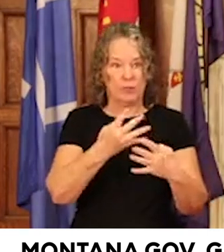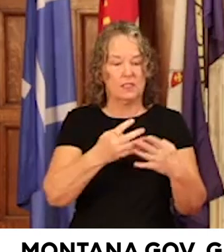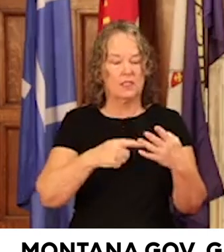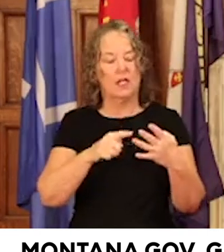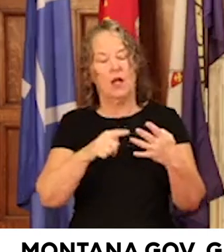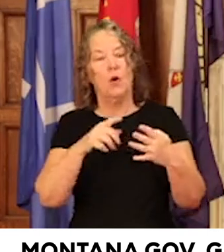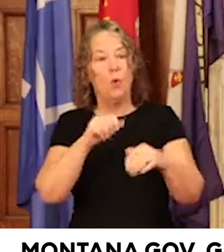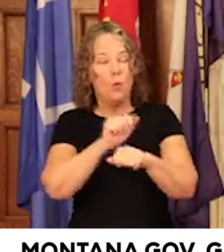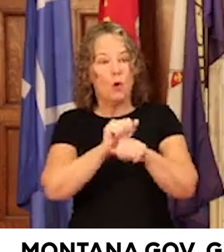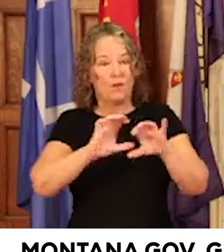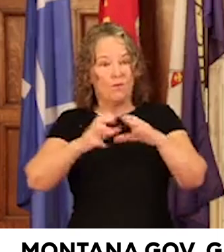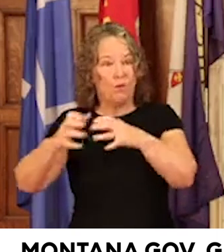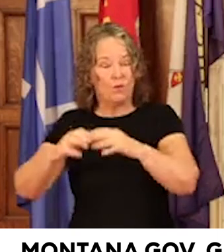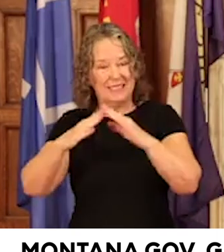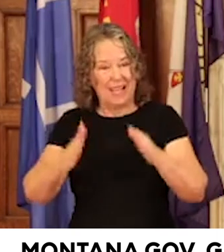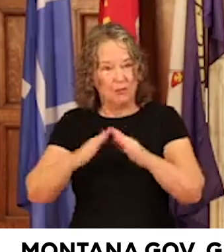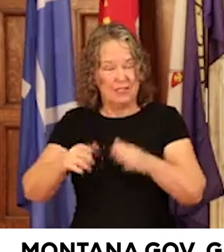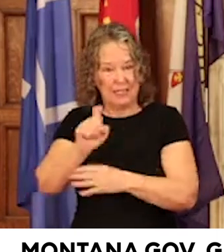workforce housing. Those are the priorities.